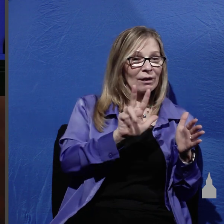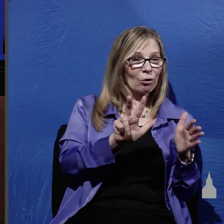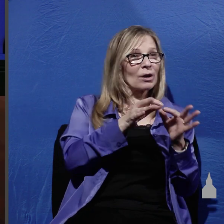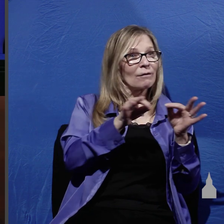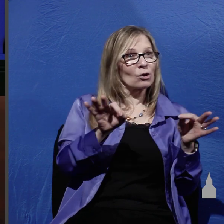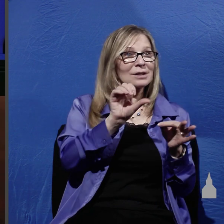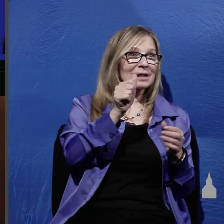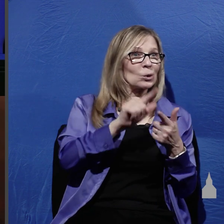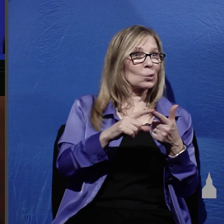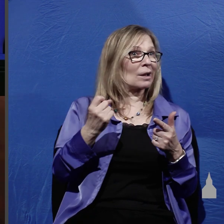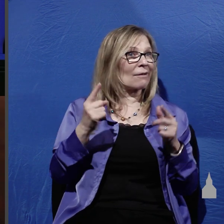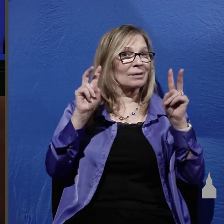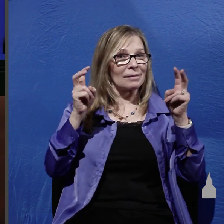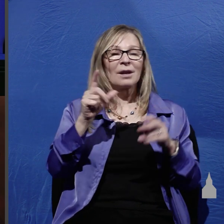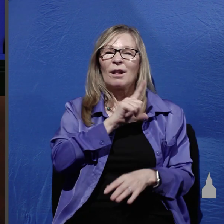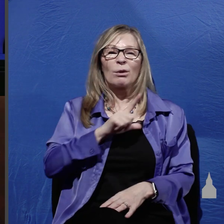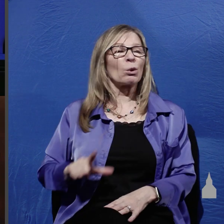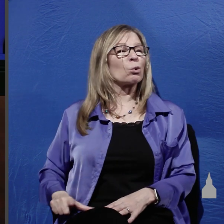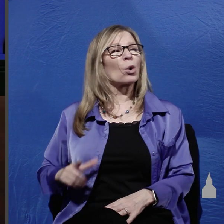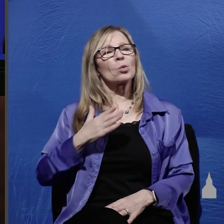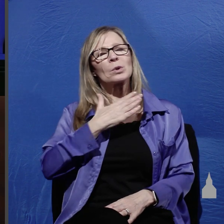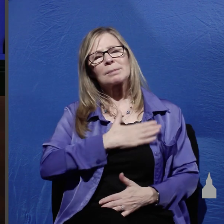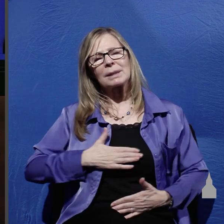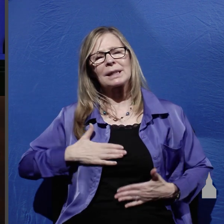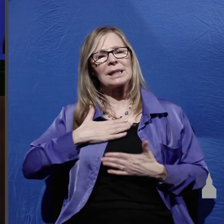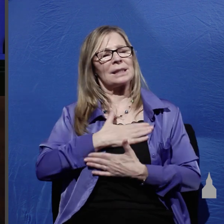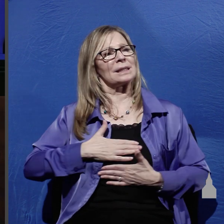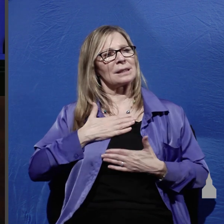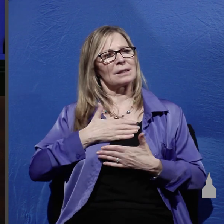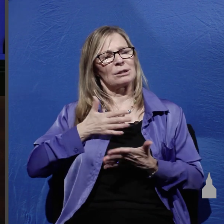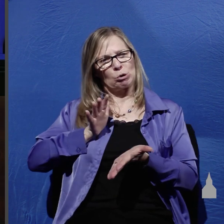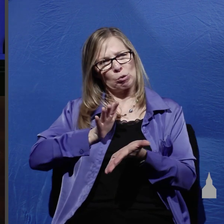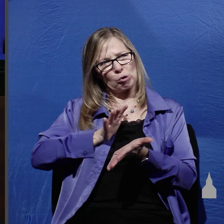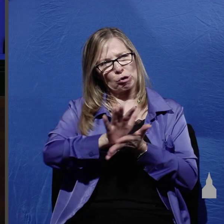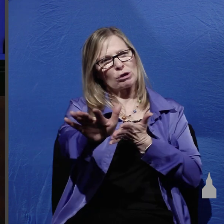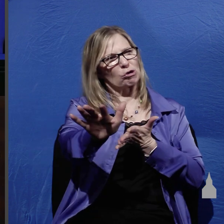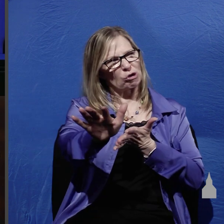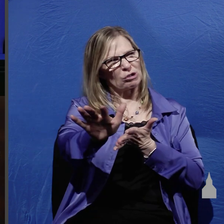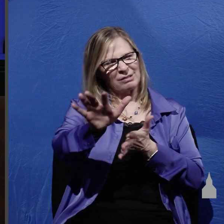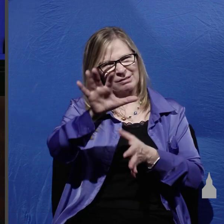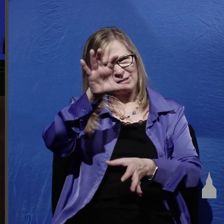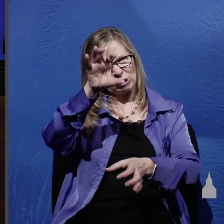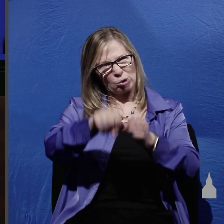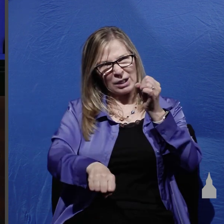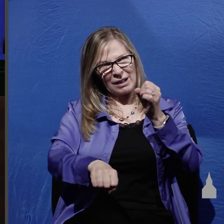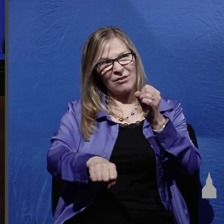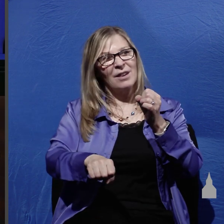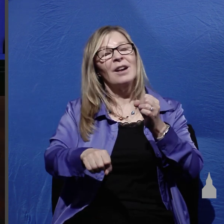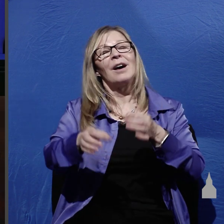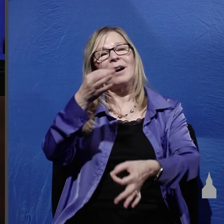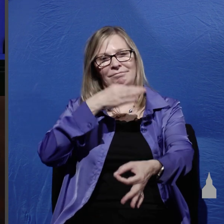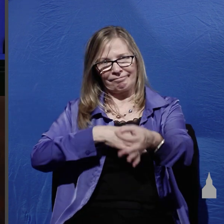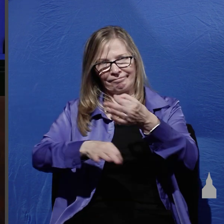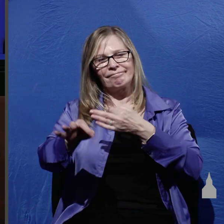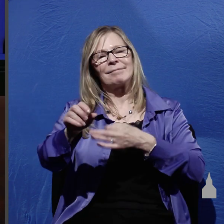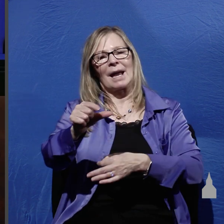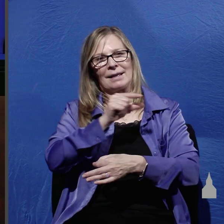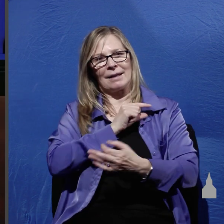speak of this but the Lord was pleased to crush him putting him to grief if he would render himself as a guilt offering he will see his offspring he